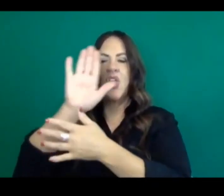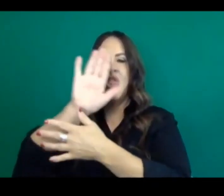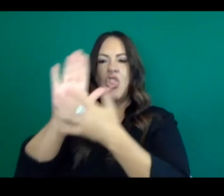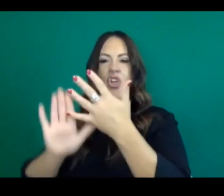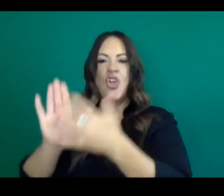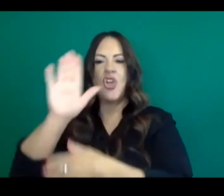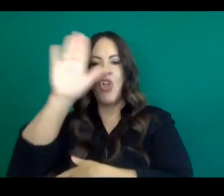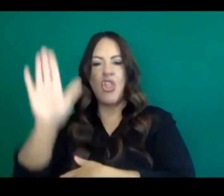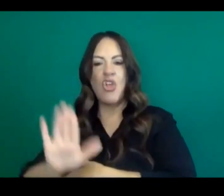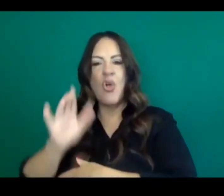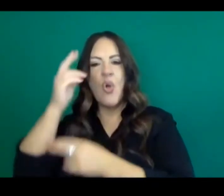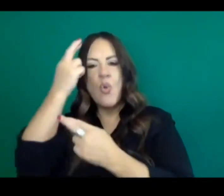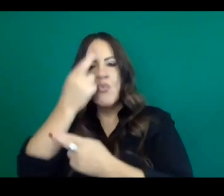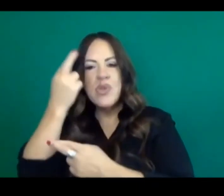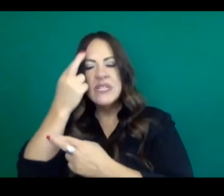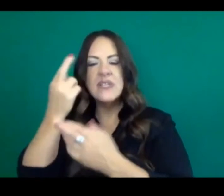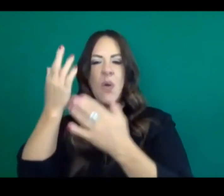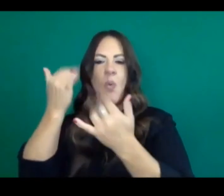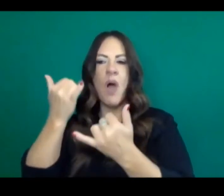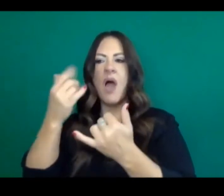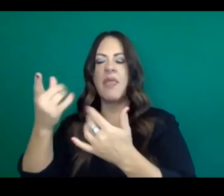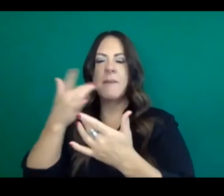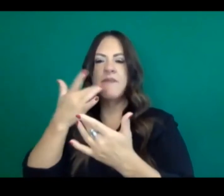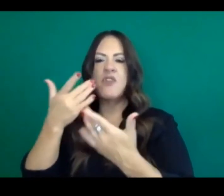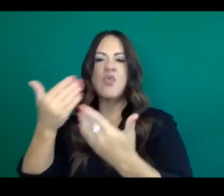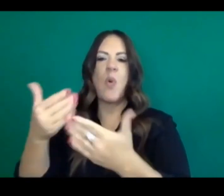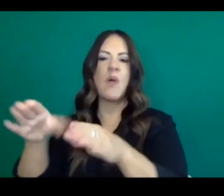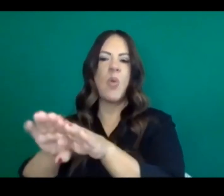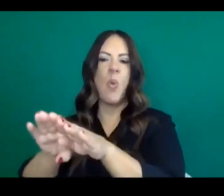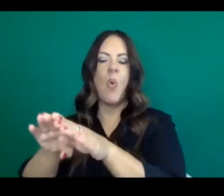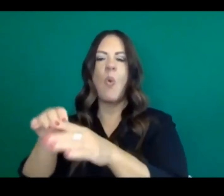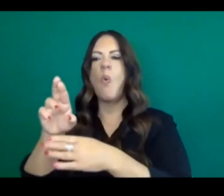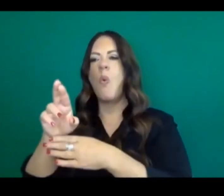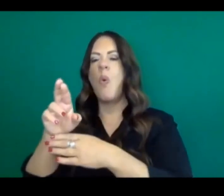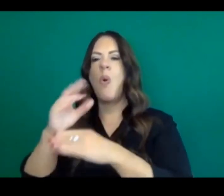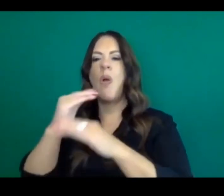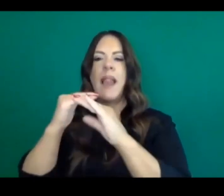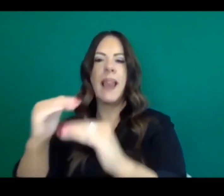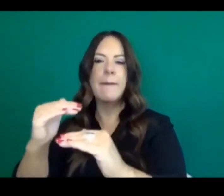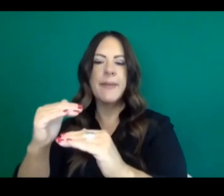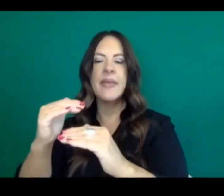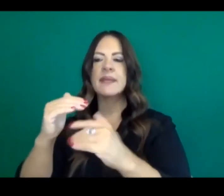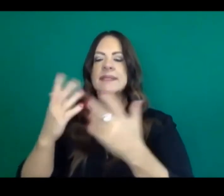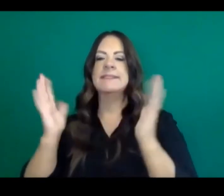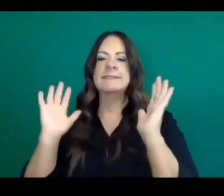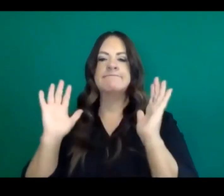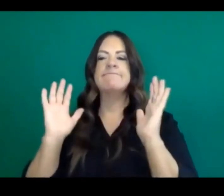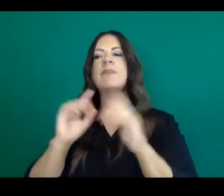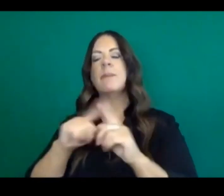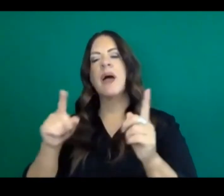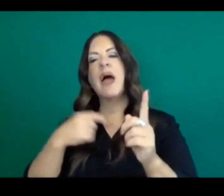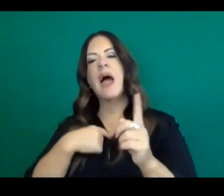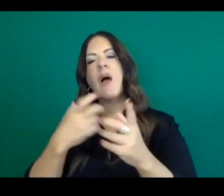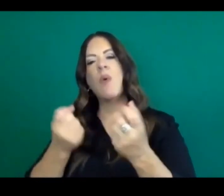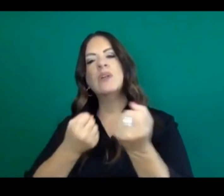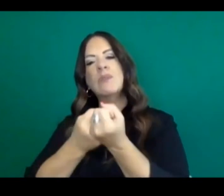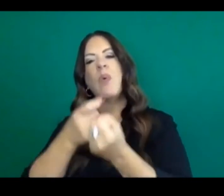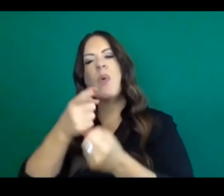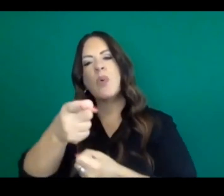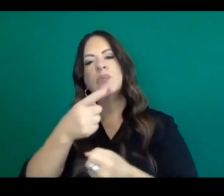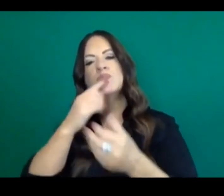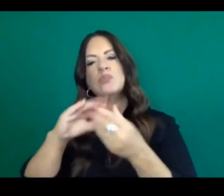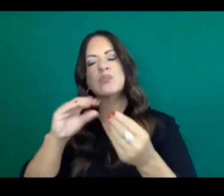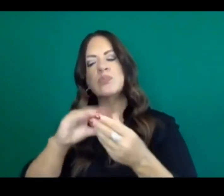outdoor spaces are restricted or altogether closed. But I will endorse the point that you've made, which is